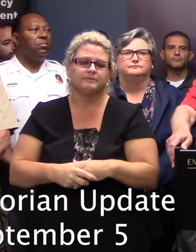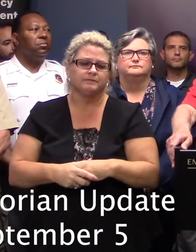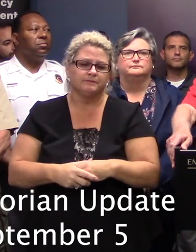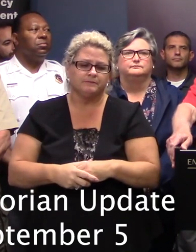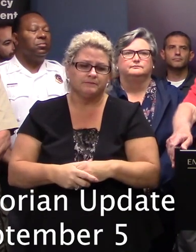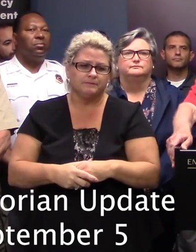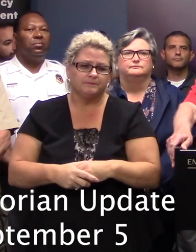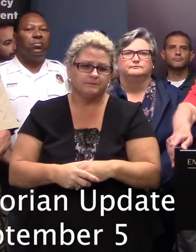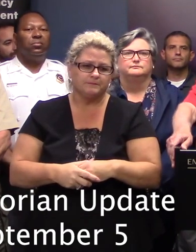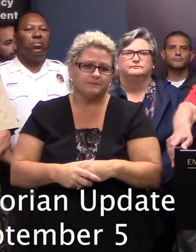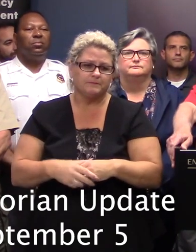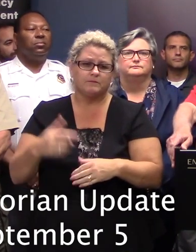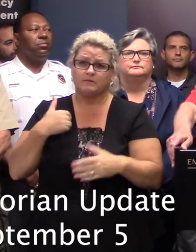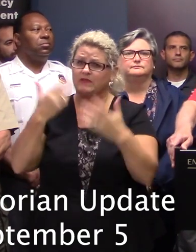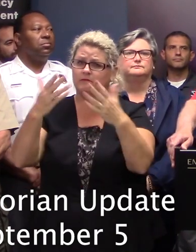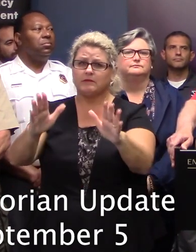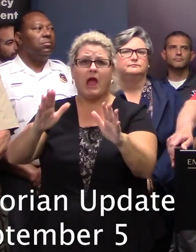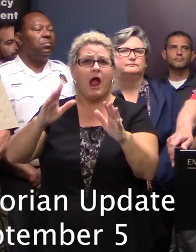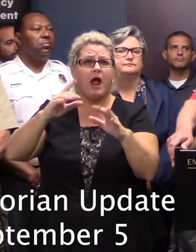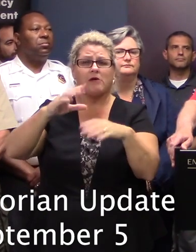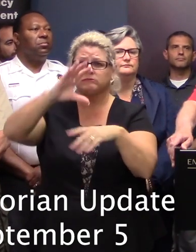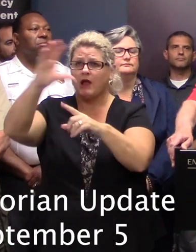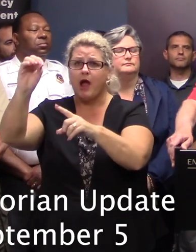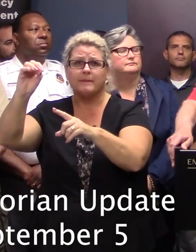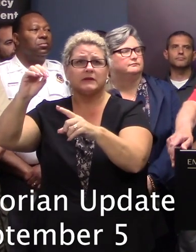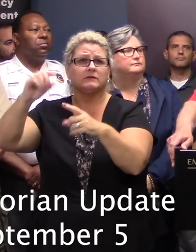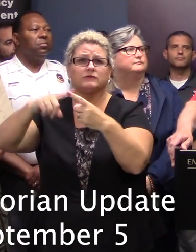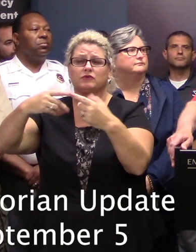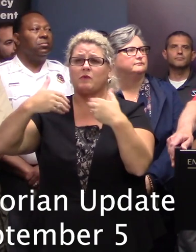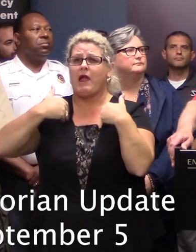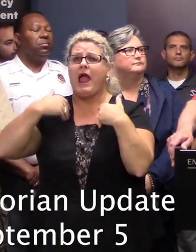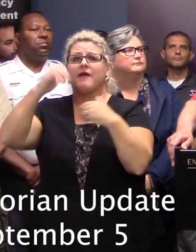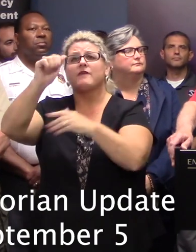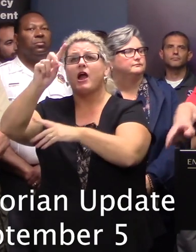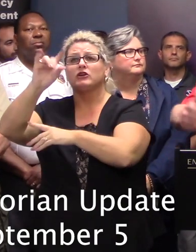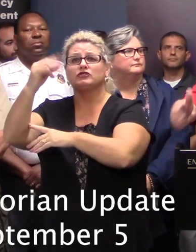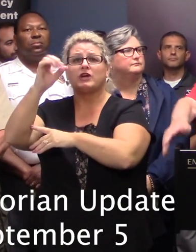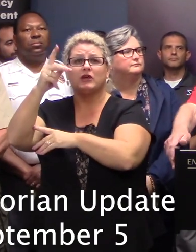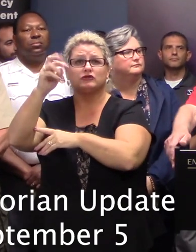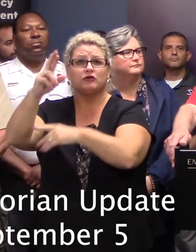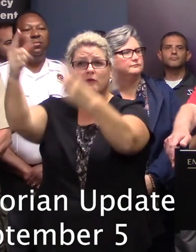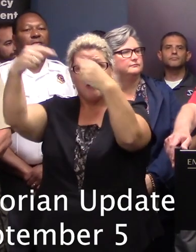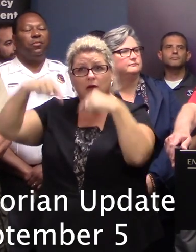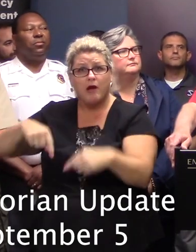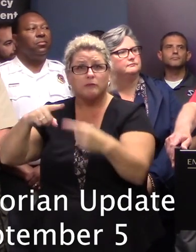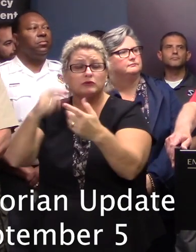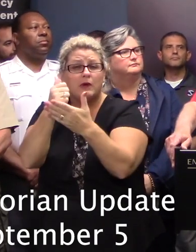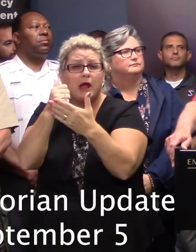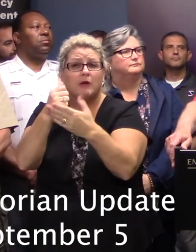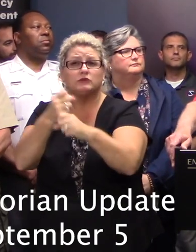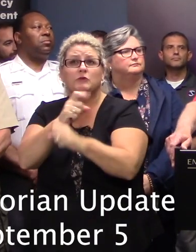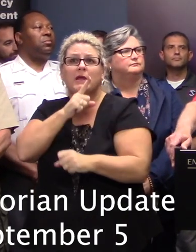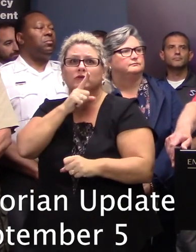have allowed companies to bring in extra emergency adjusters, if need be, to supplement our core